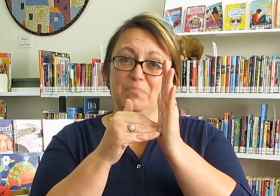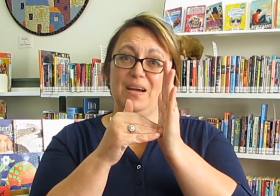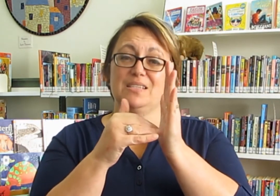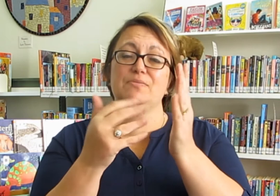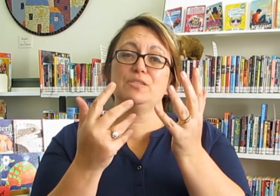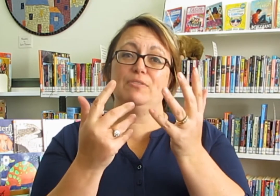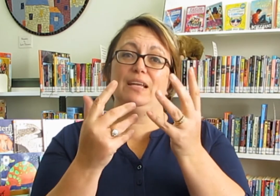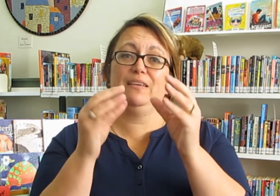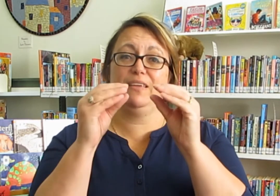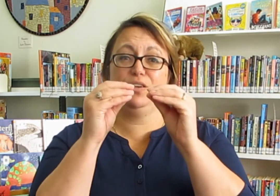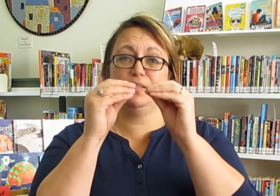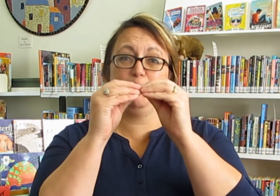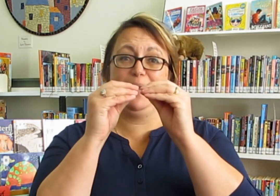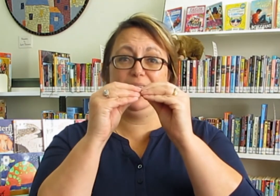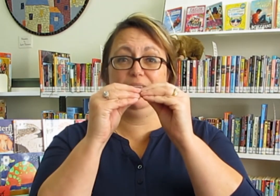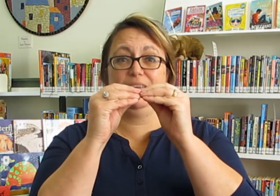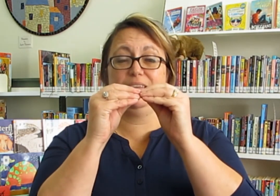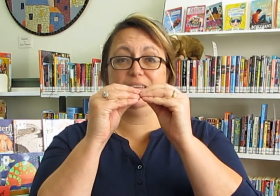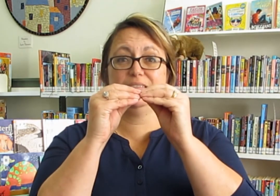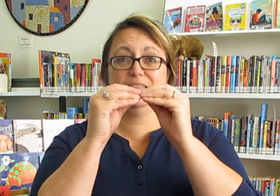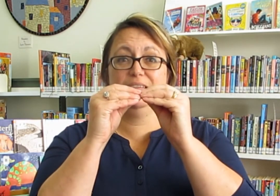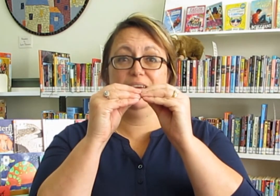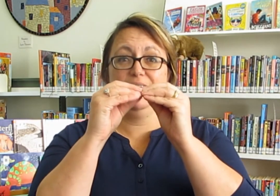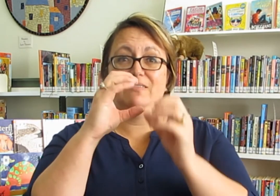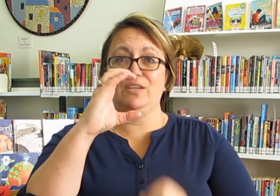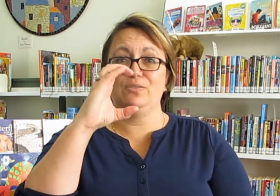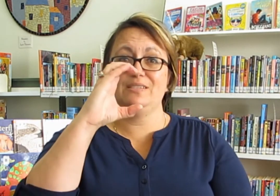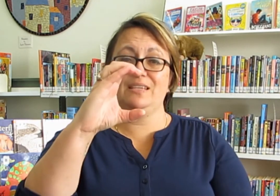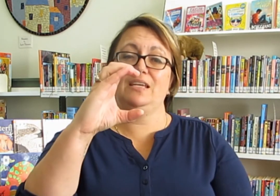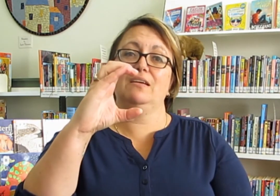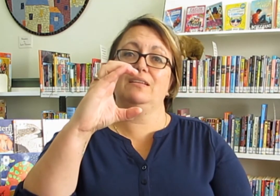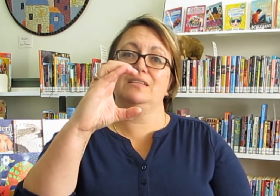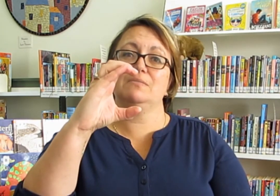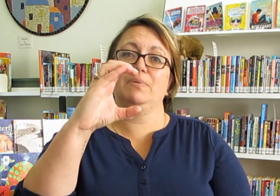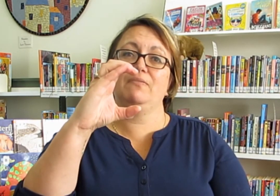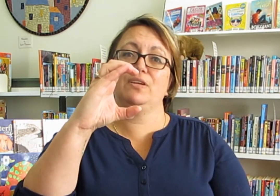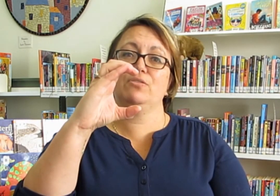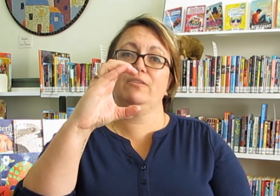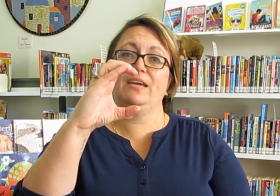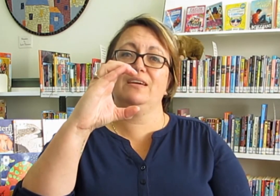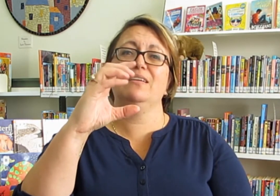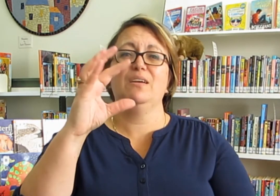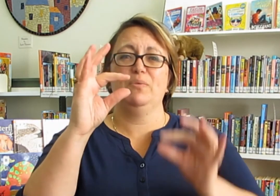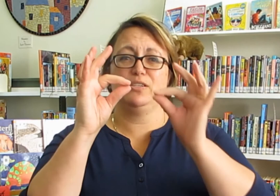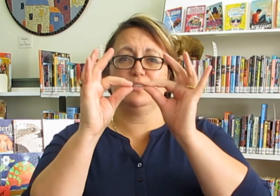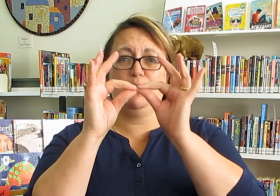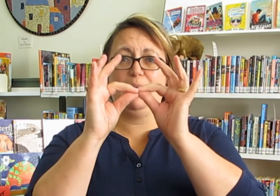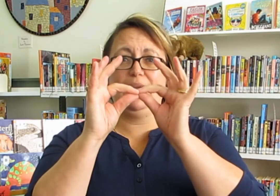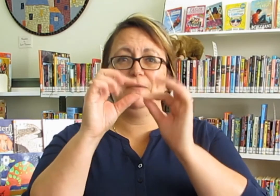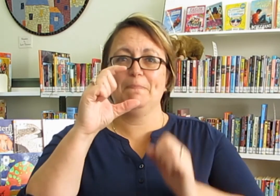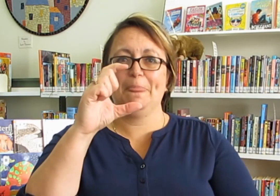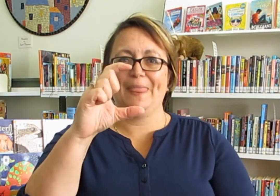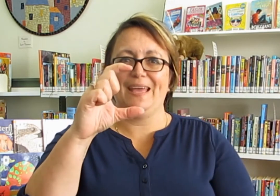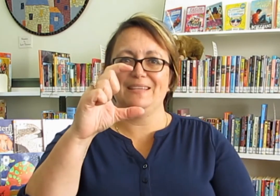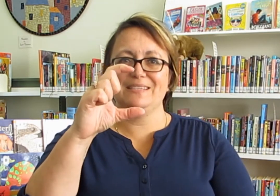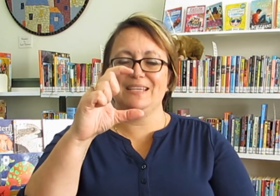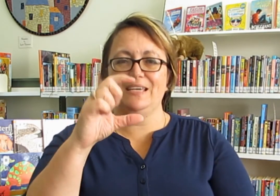parts of Australia, they use B like this, and they do C like this. But in Victoria, they just go B and C.